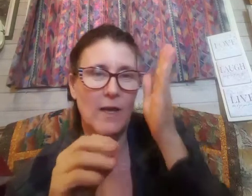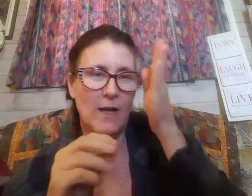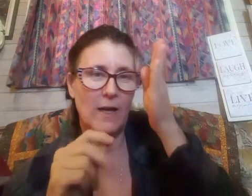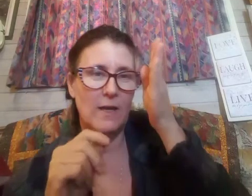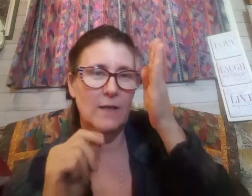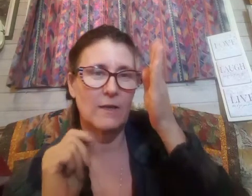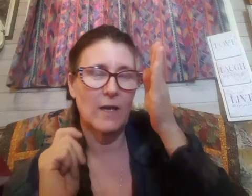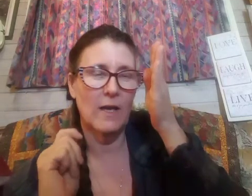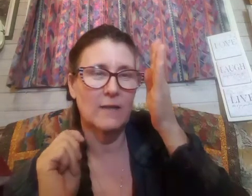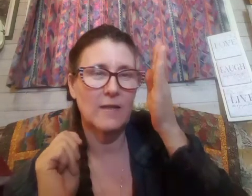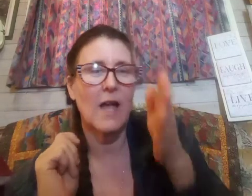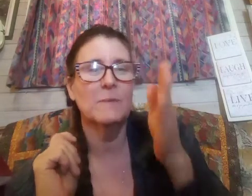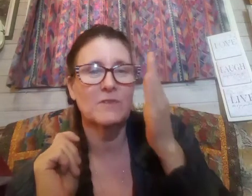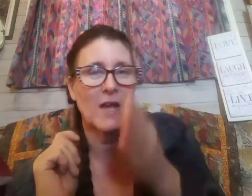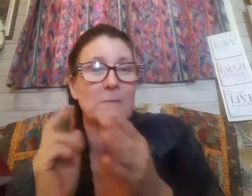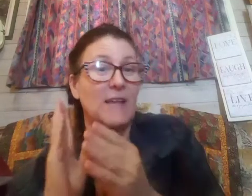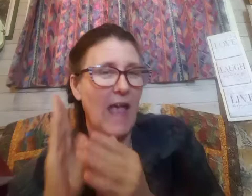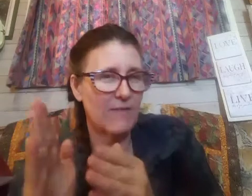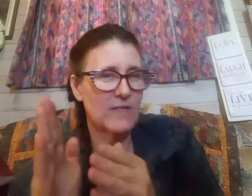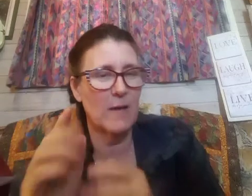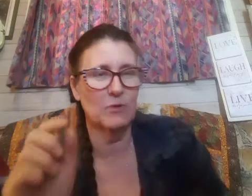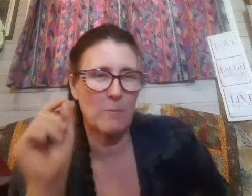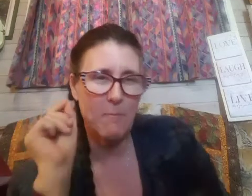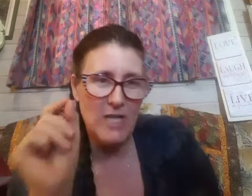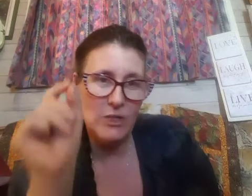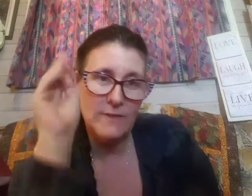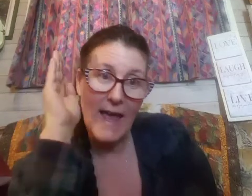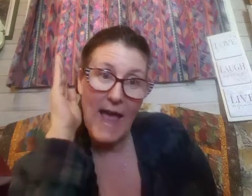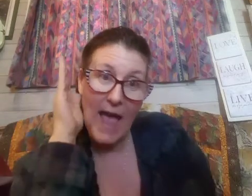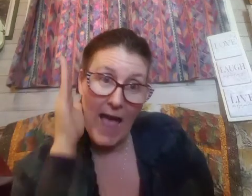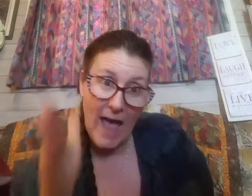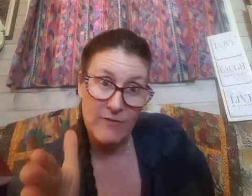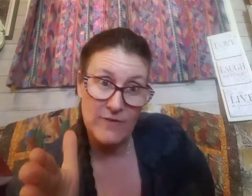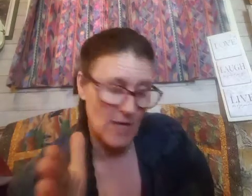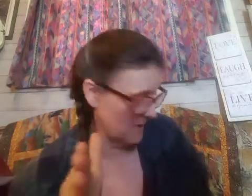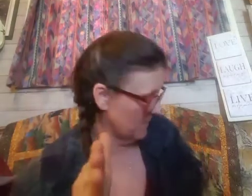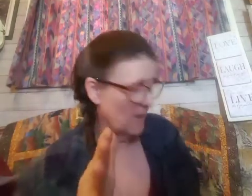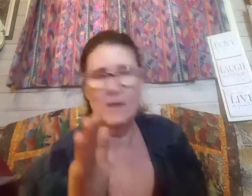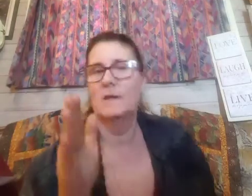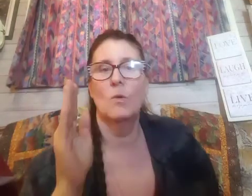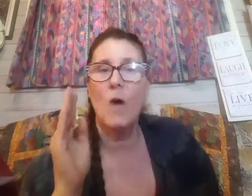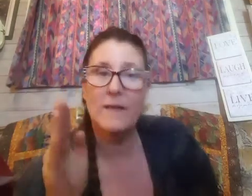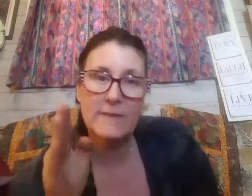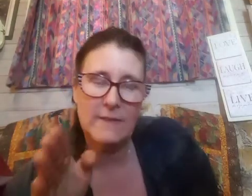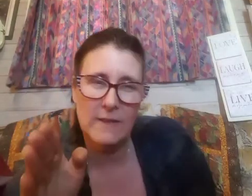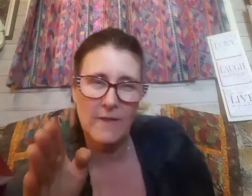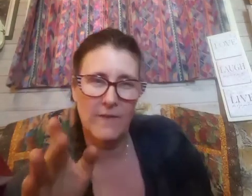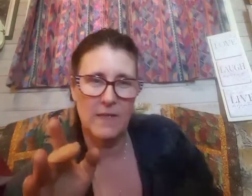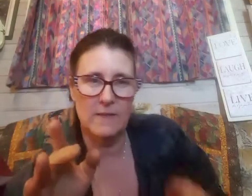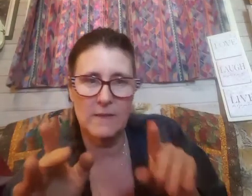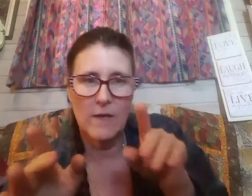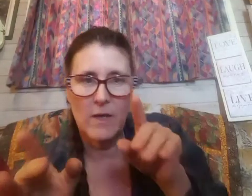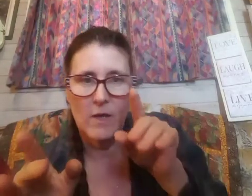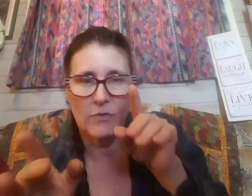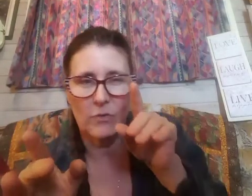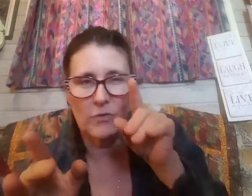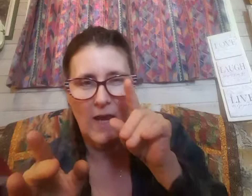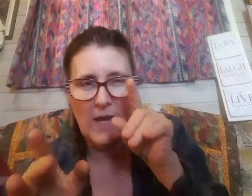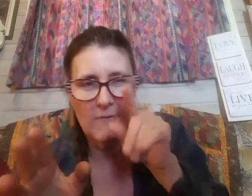uh times times and half a time so it mentions half time now why is this significant so say a